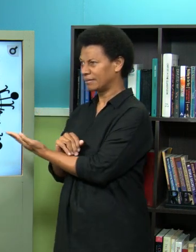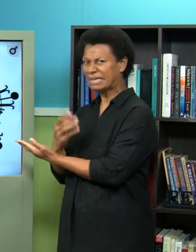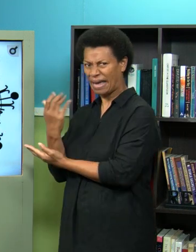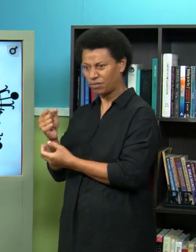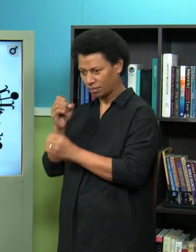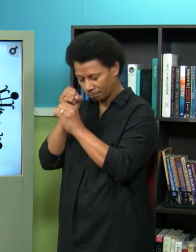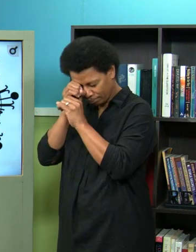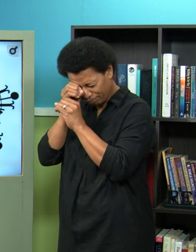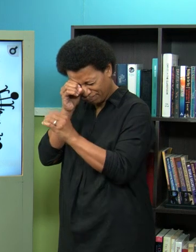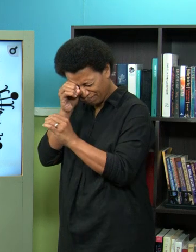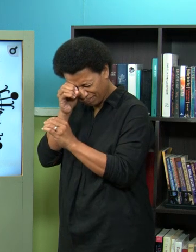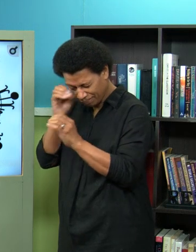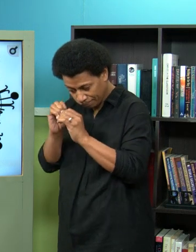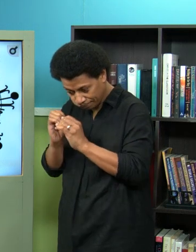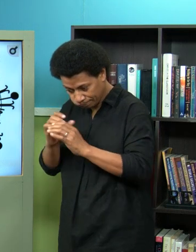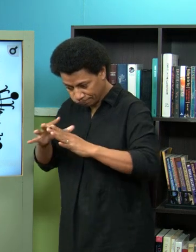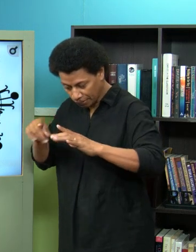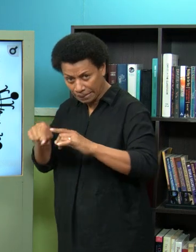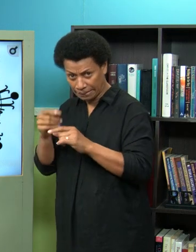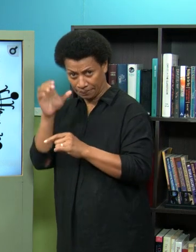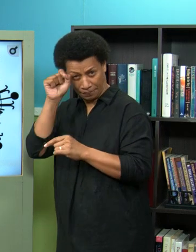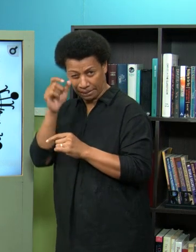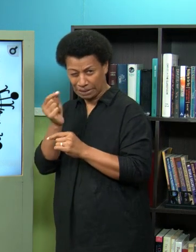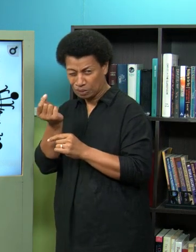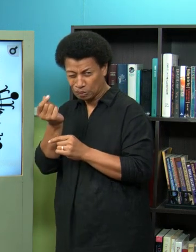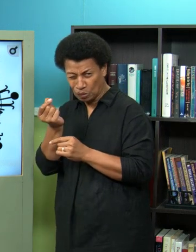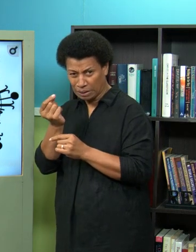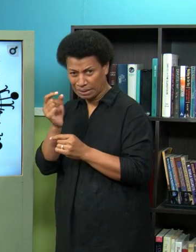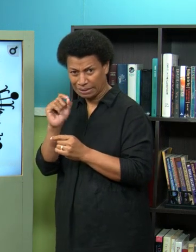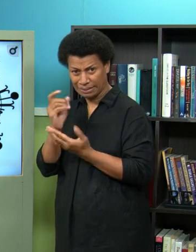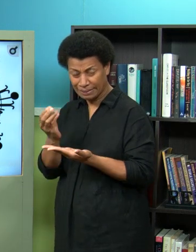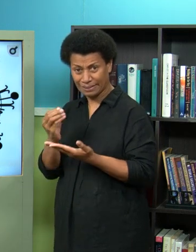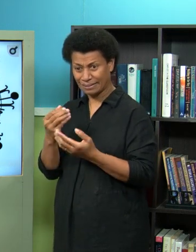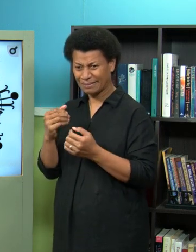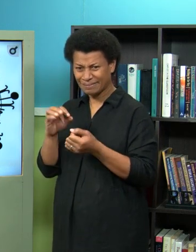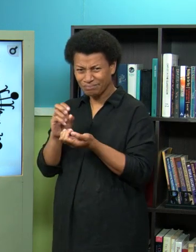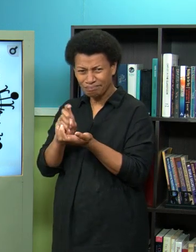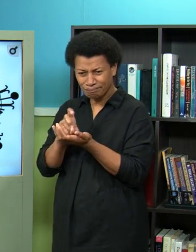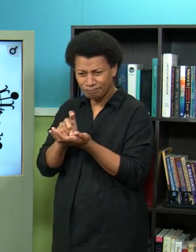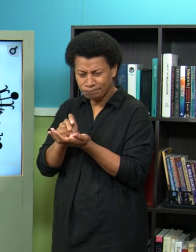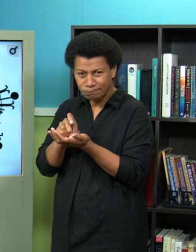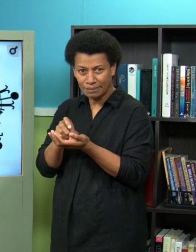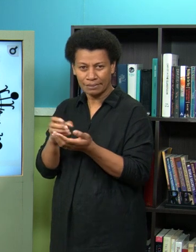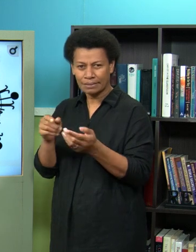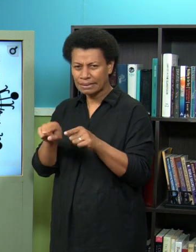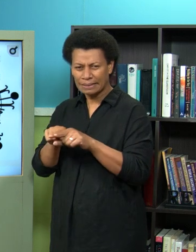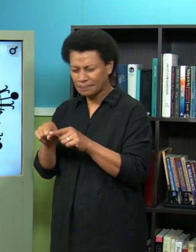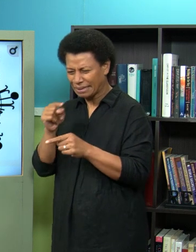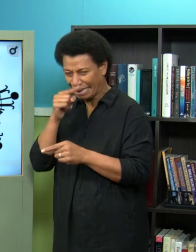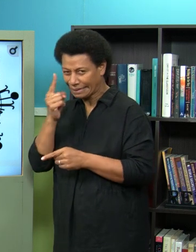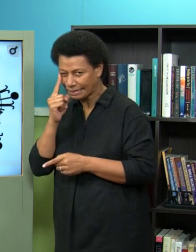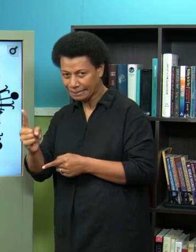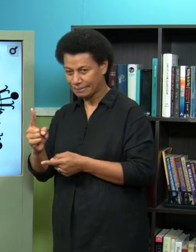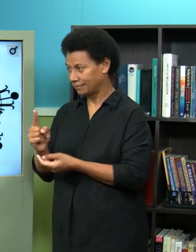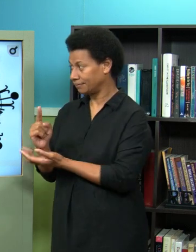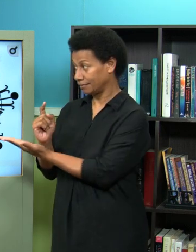microscope because remember these things are very very small they're much smaller than bacteria they're much they're just microscopic and so this is